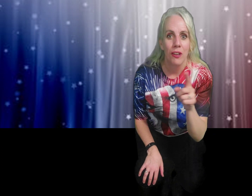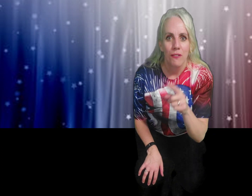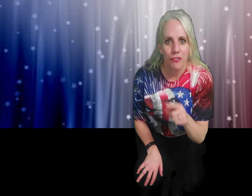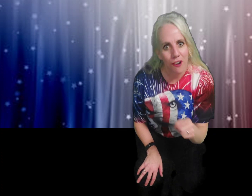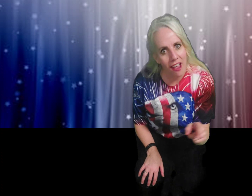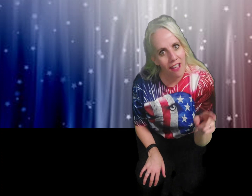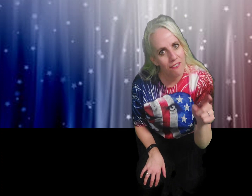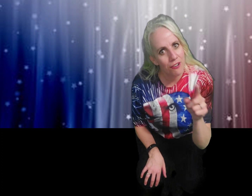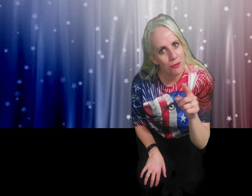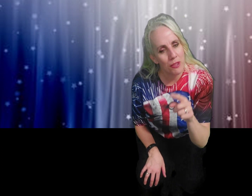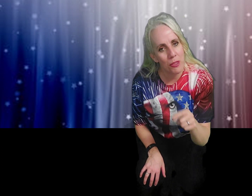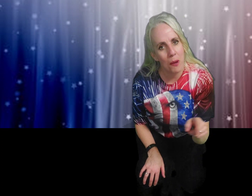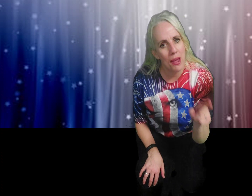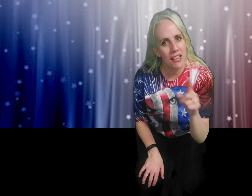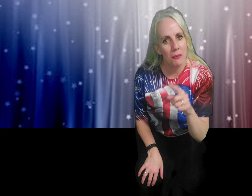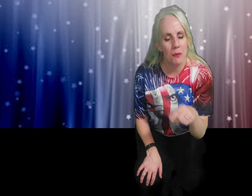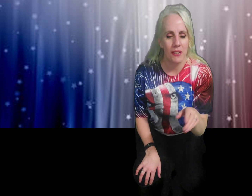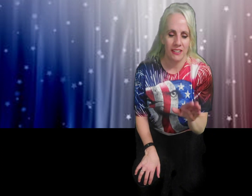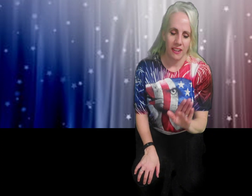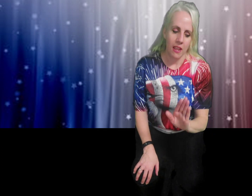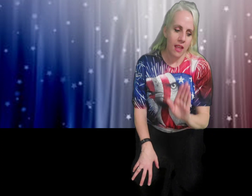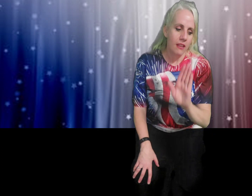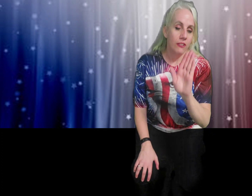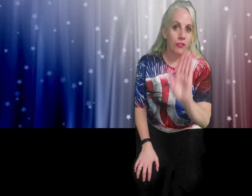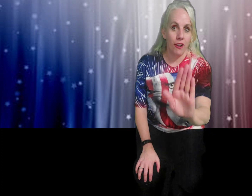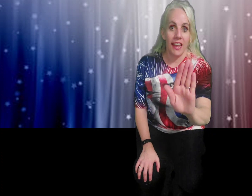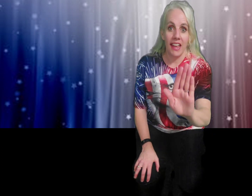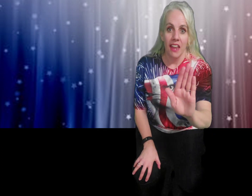forever with no end point. Start again.